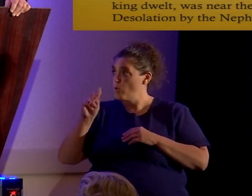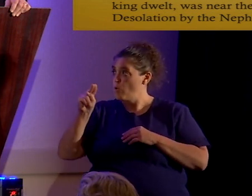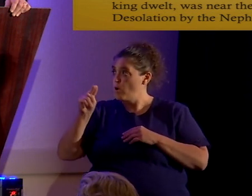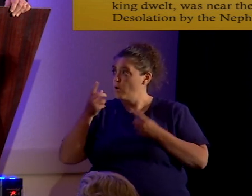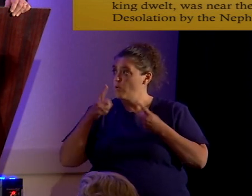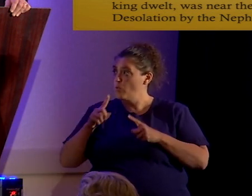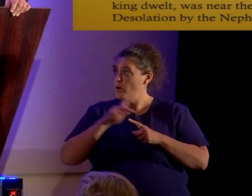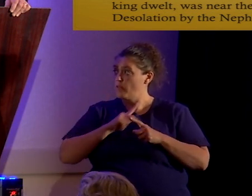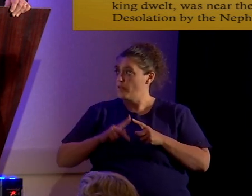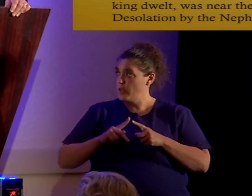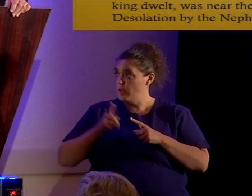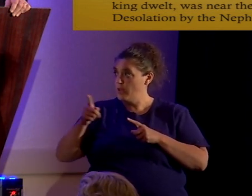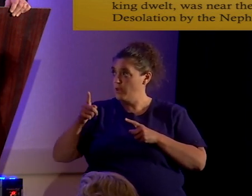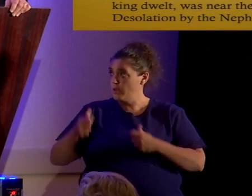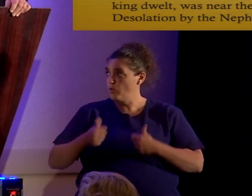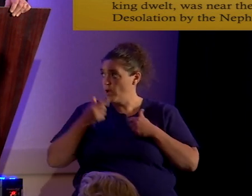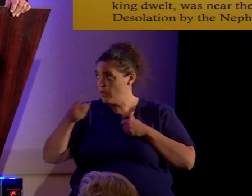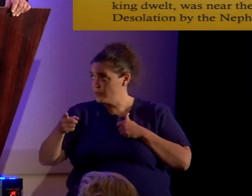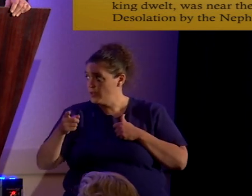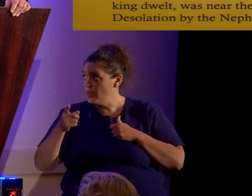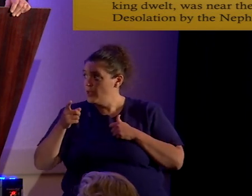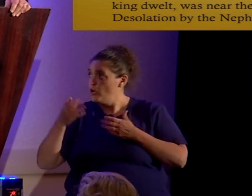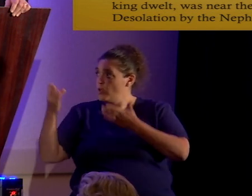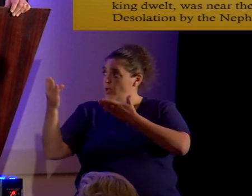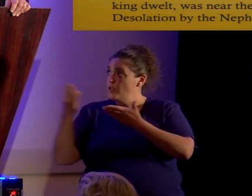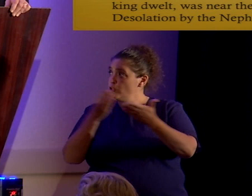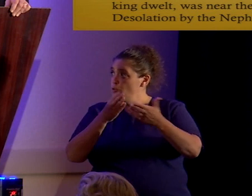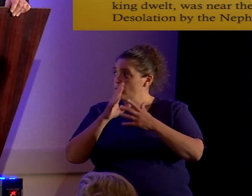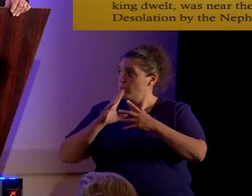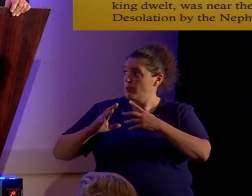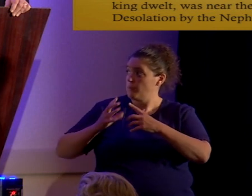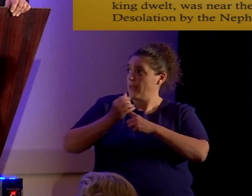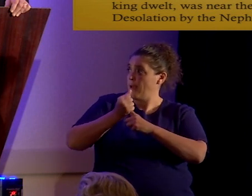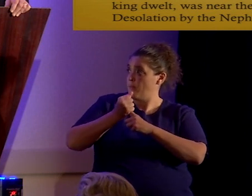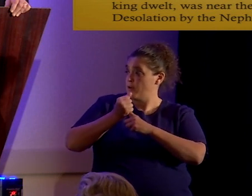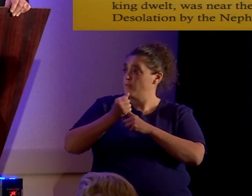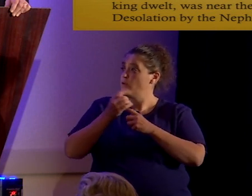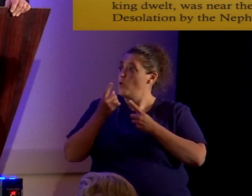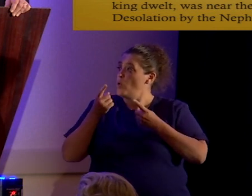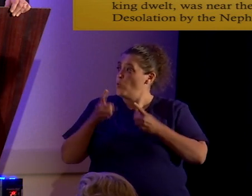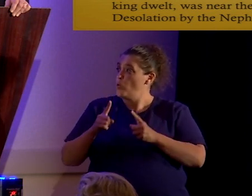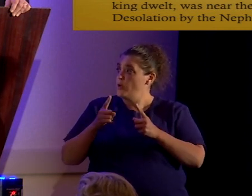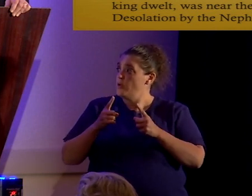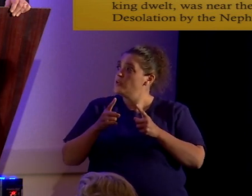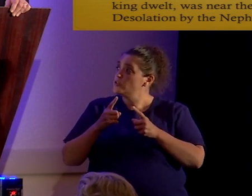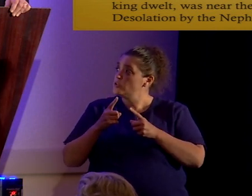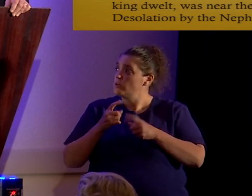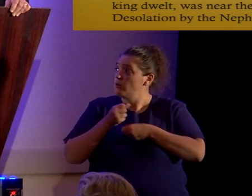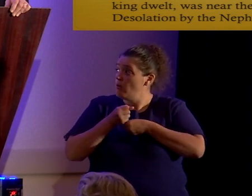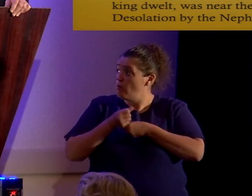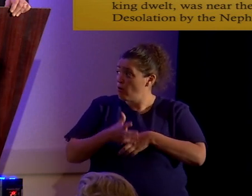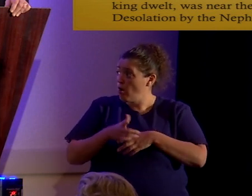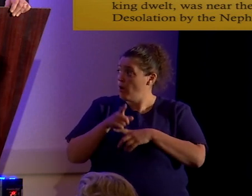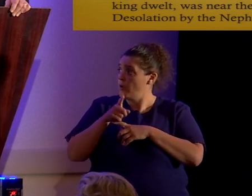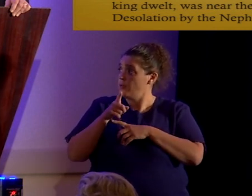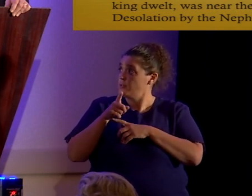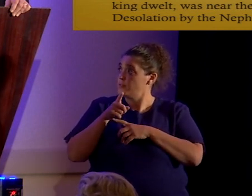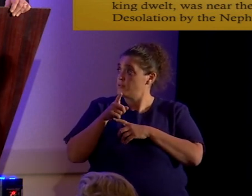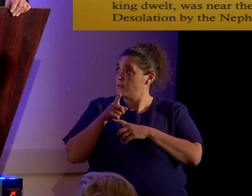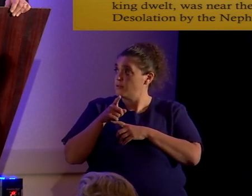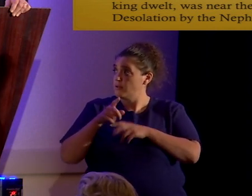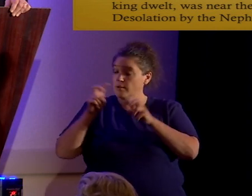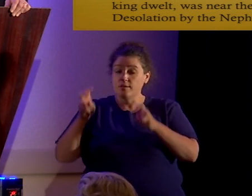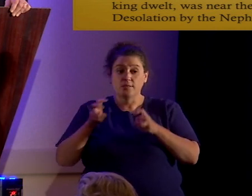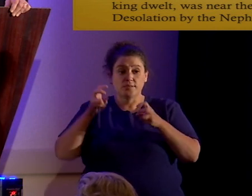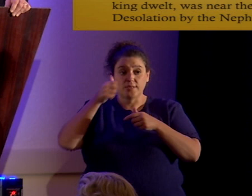king of the Morons dwelt, and took him captive, which brought him, which brought to pass the saying of the